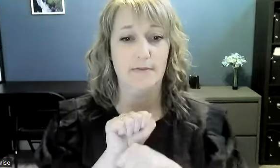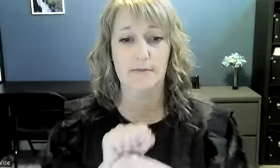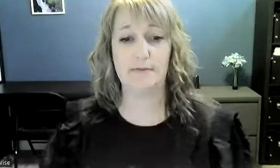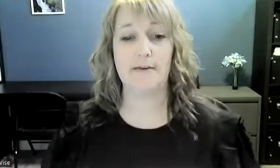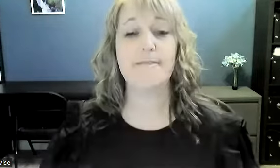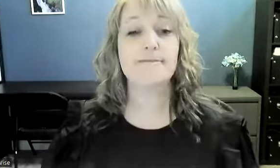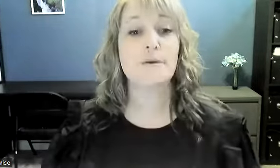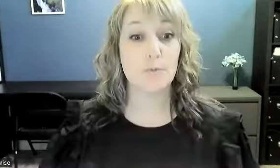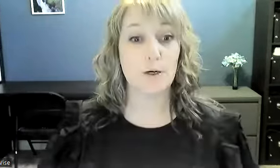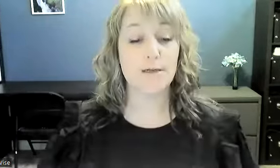okay work